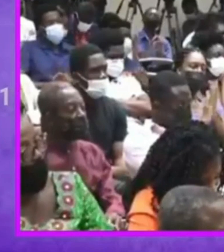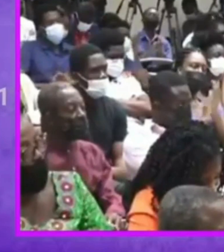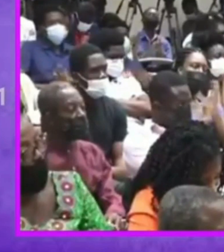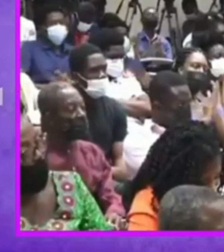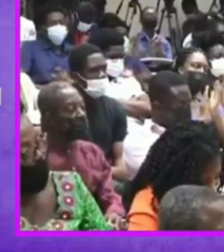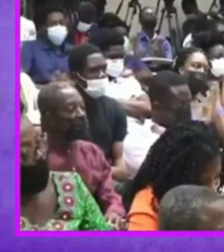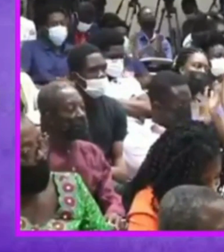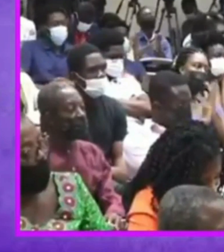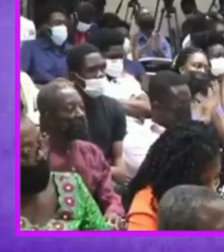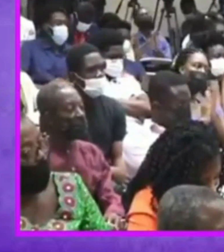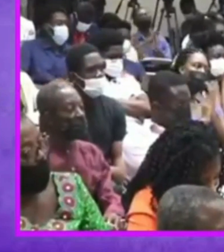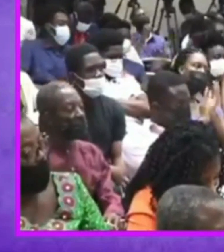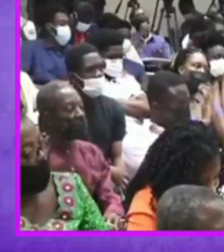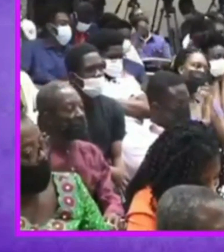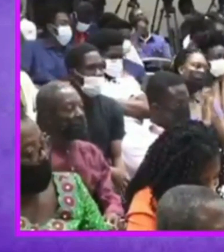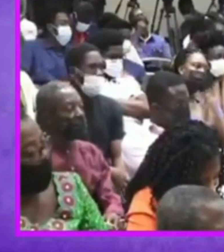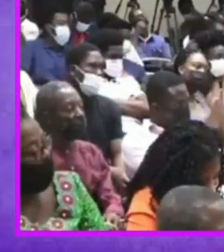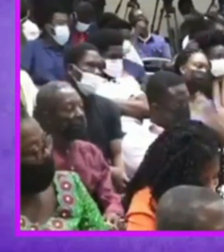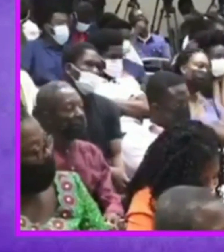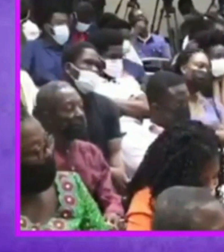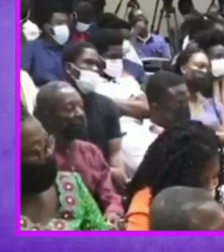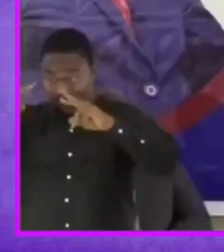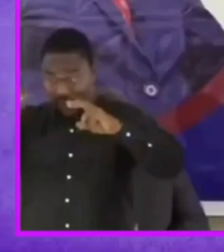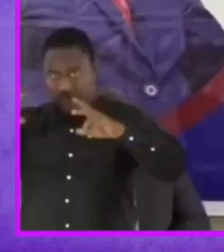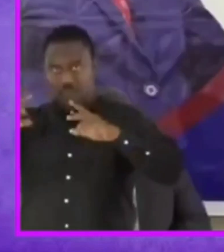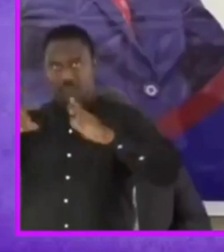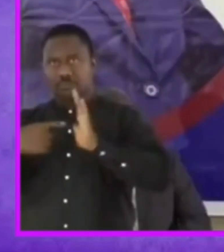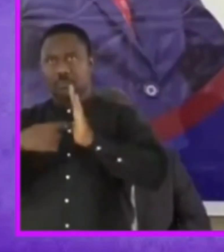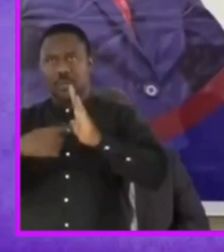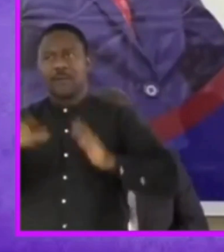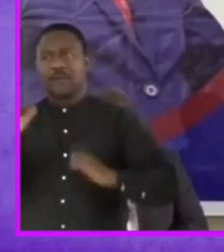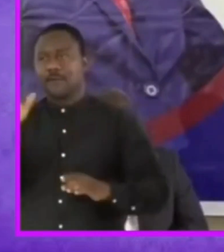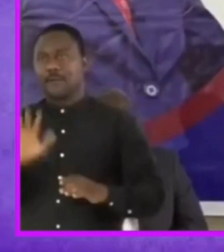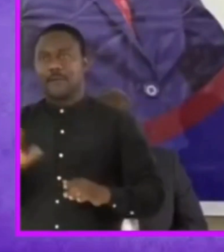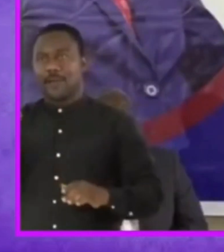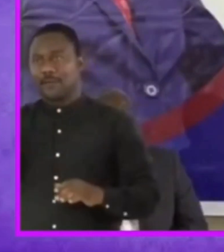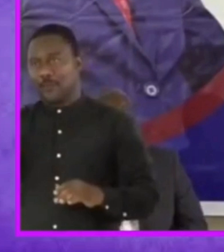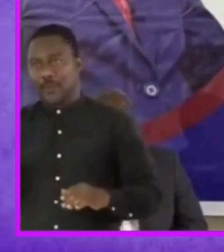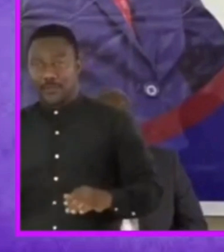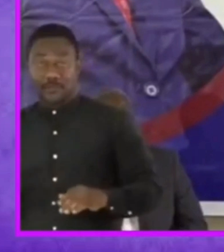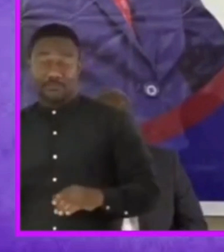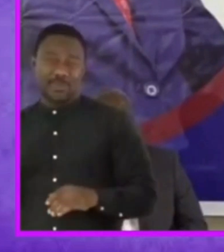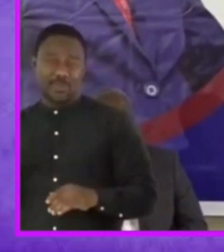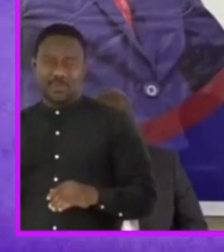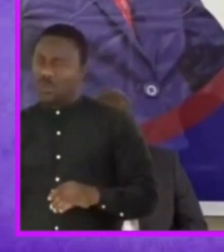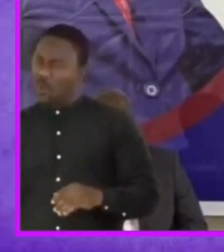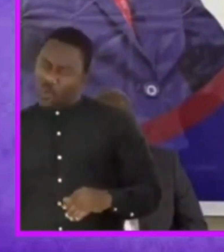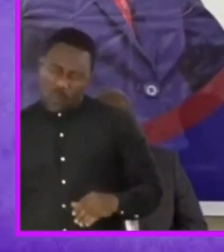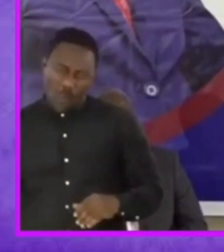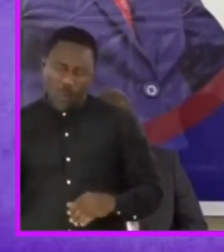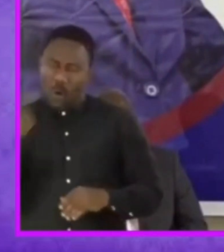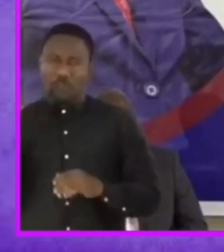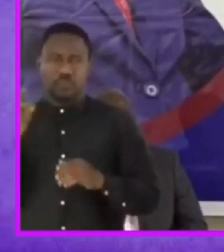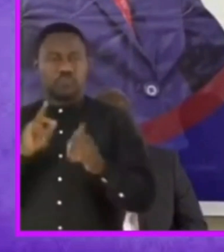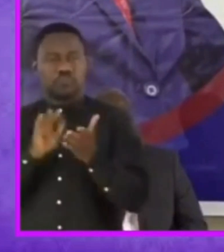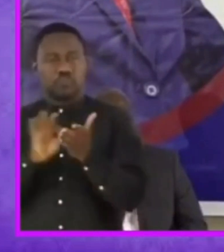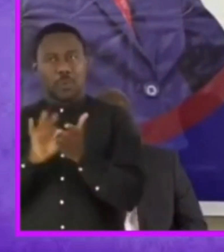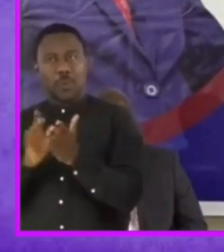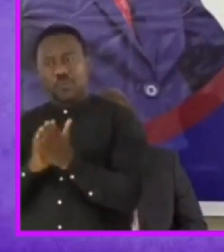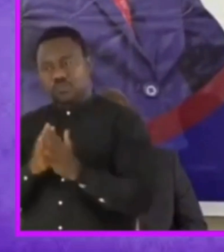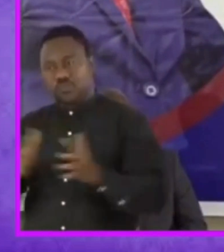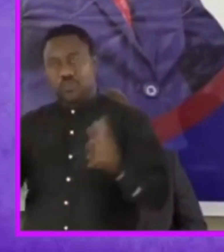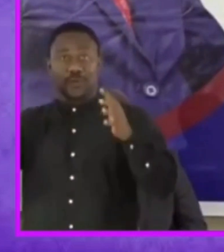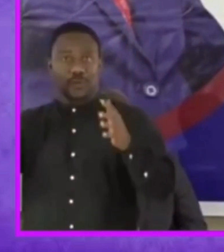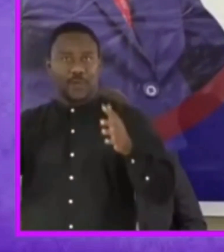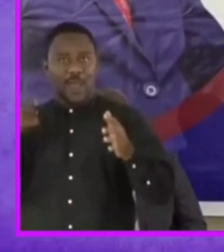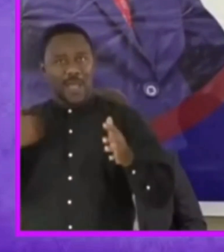you see research has shown that five percent of every population anywhere in the world is highly gifted